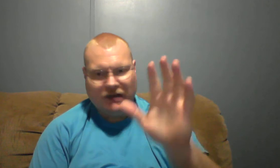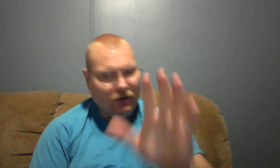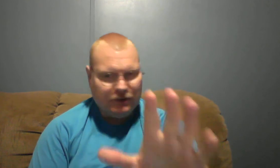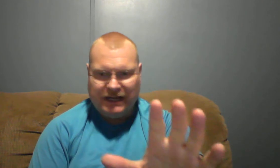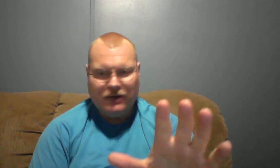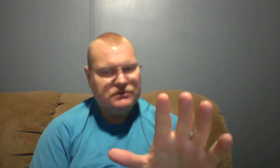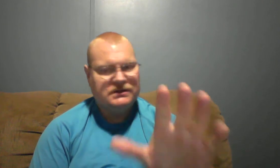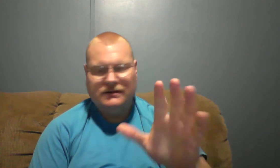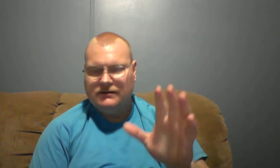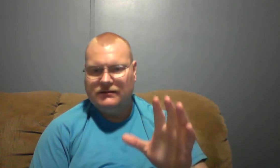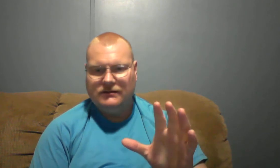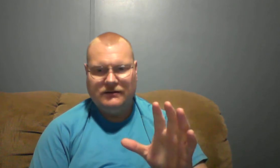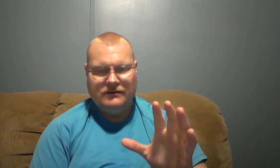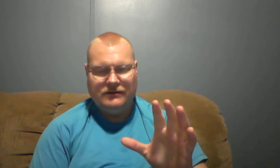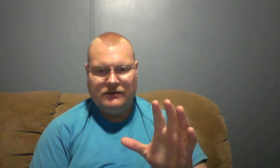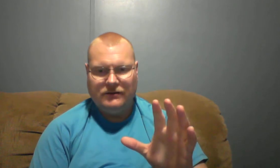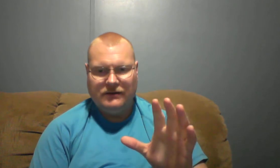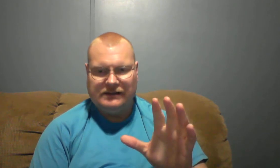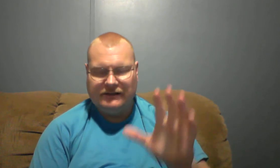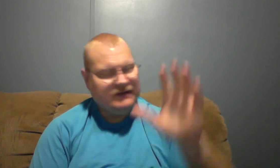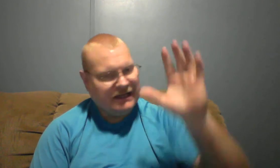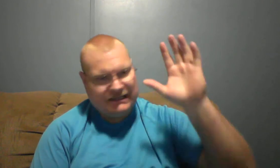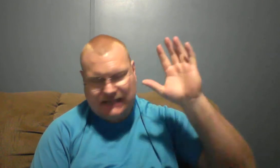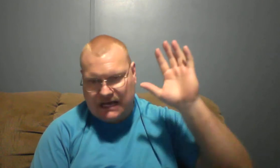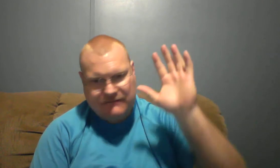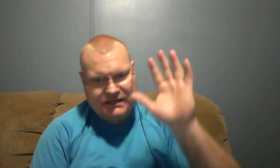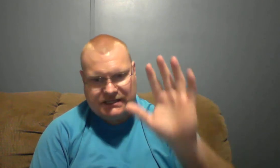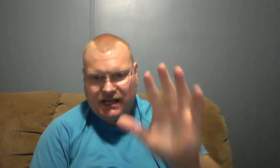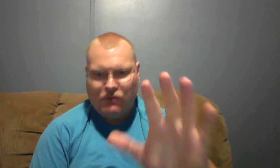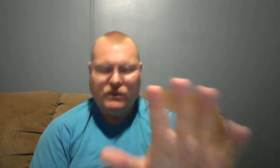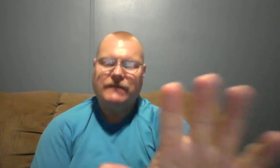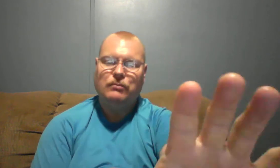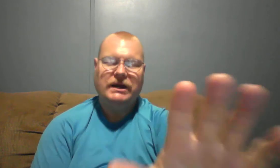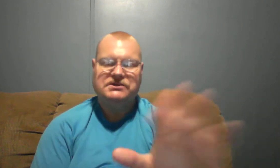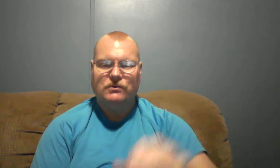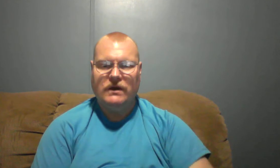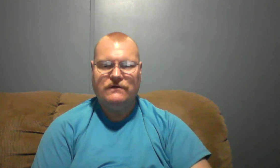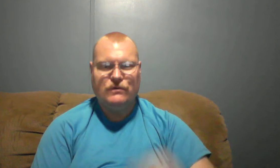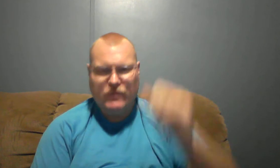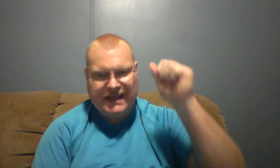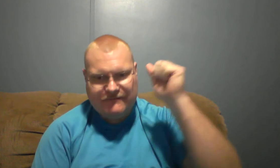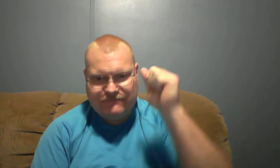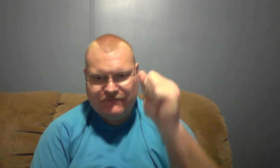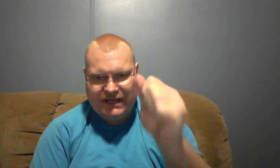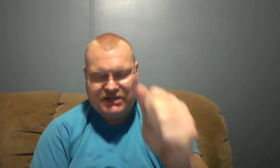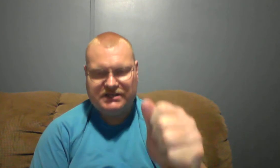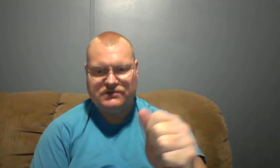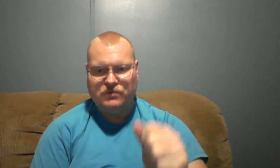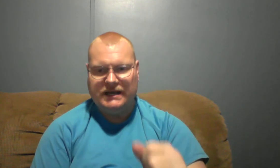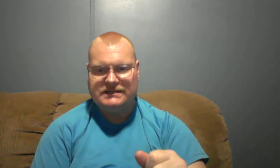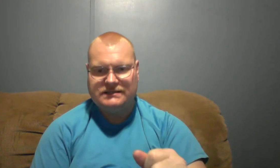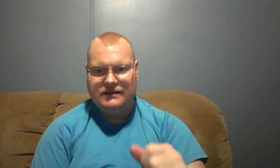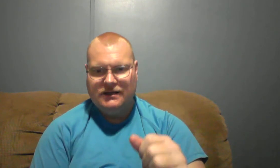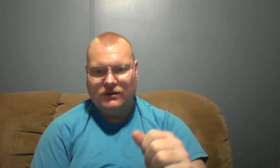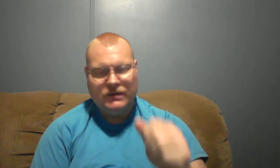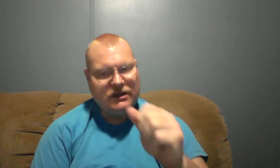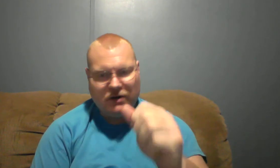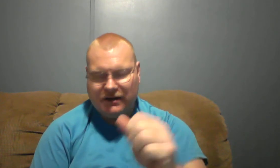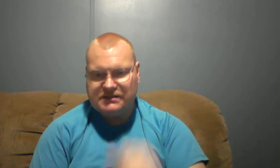holy ghost inside of us we can press our way through we can finish this race we can cross the